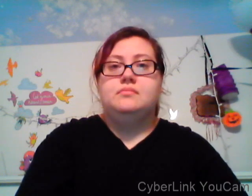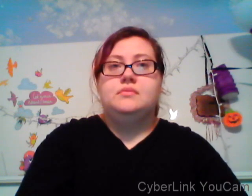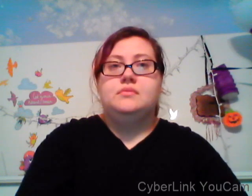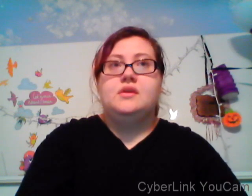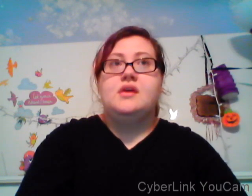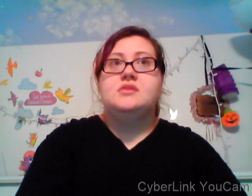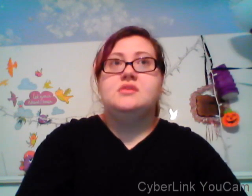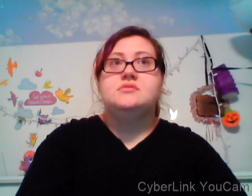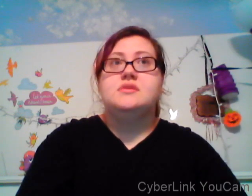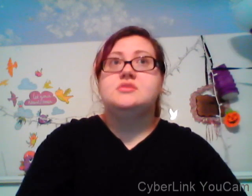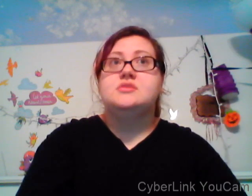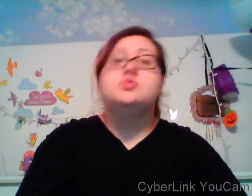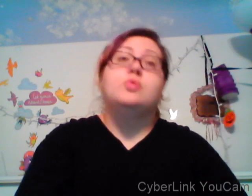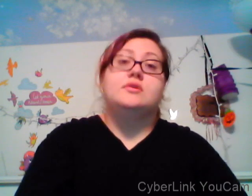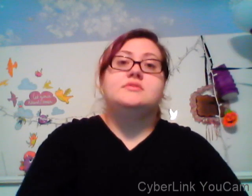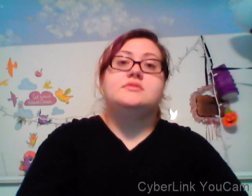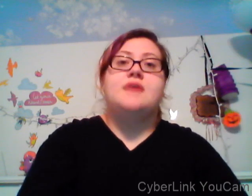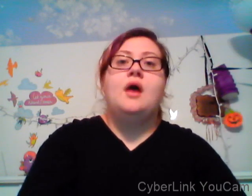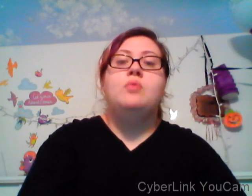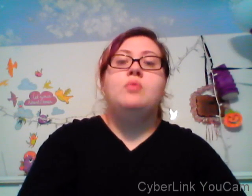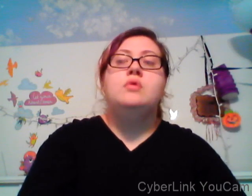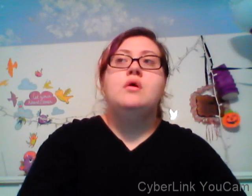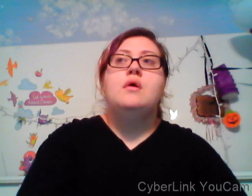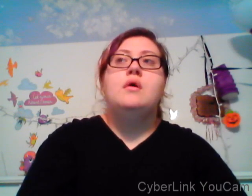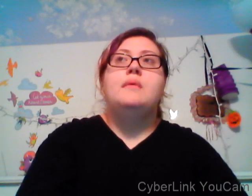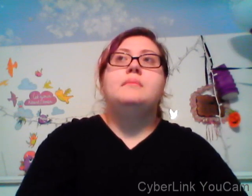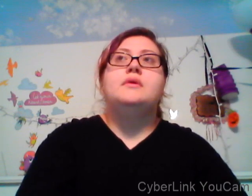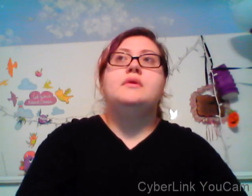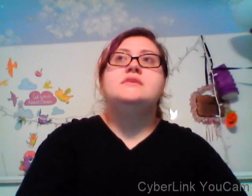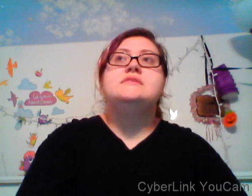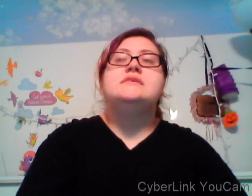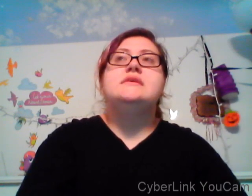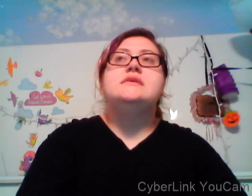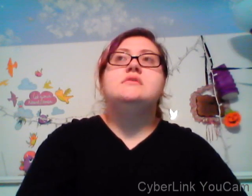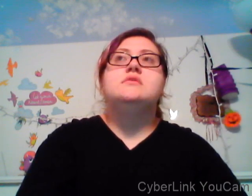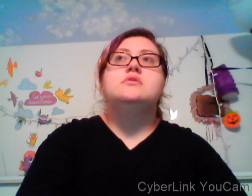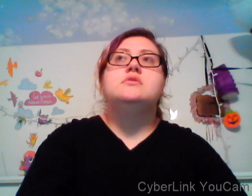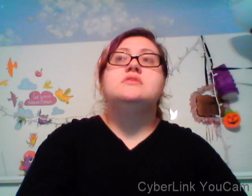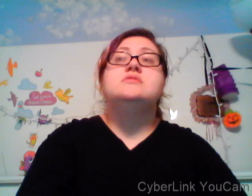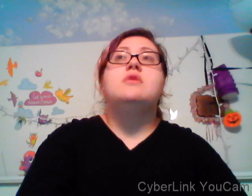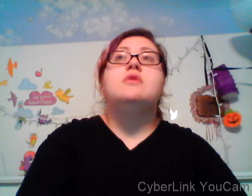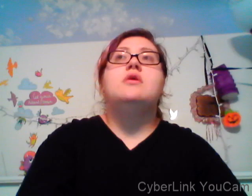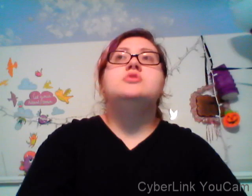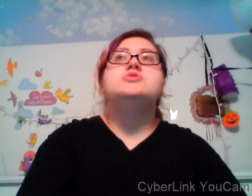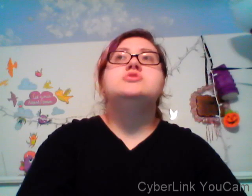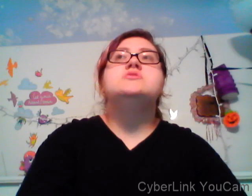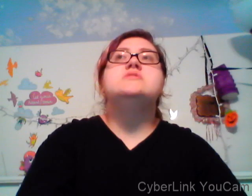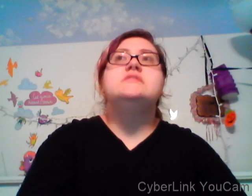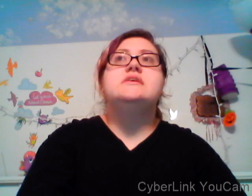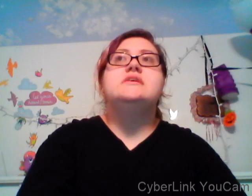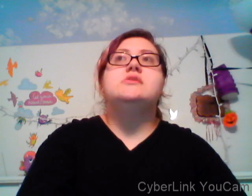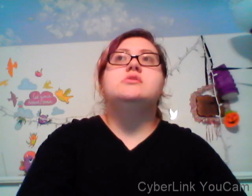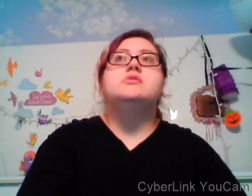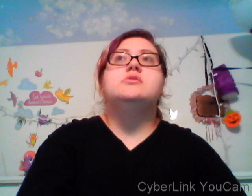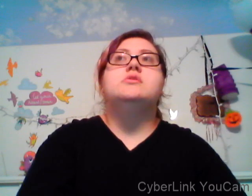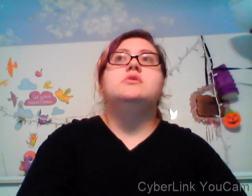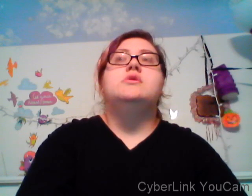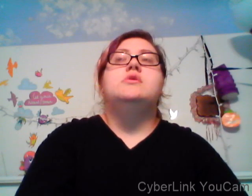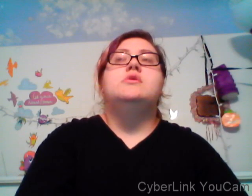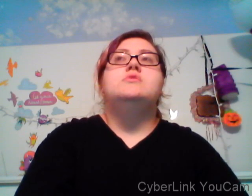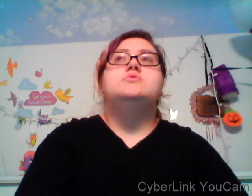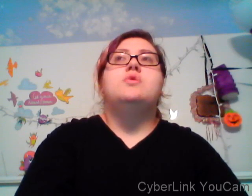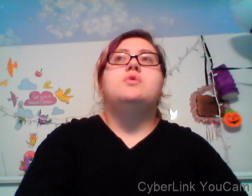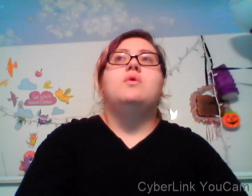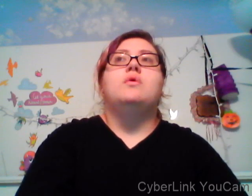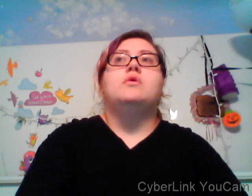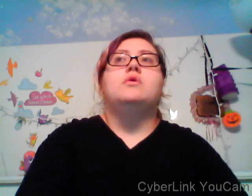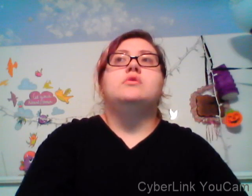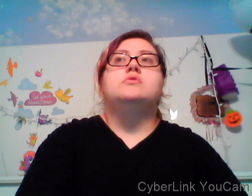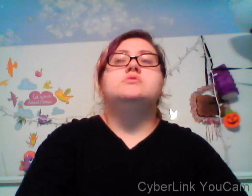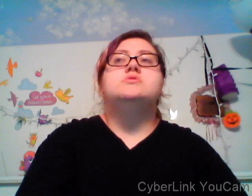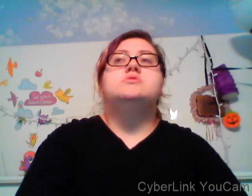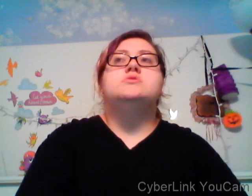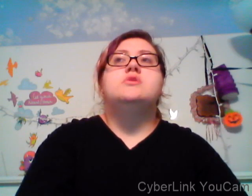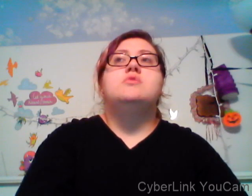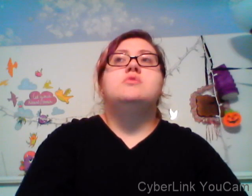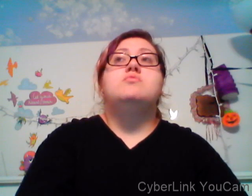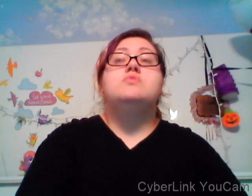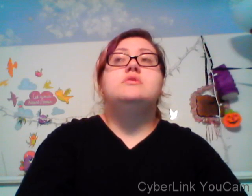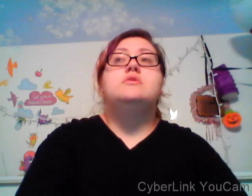I suggest you go do it um but this time we're gonna spend three days there because the little town key port that